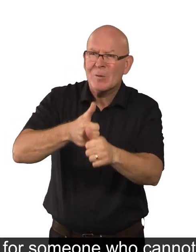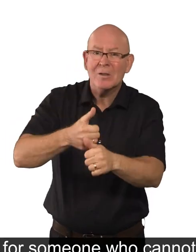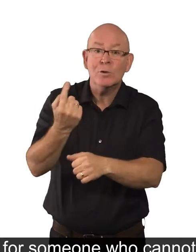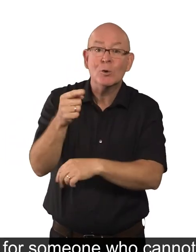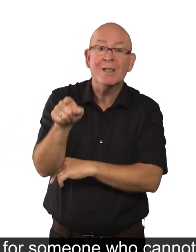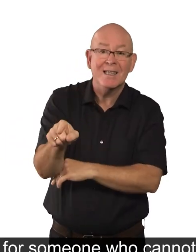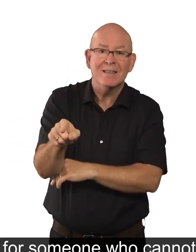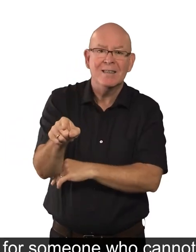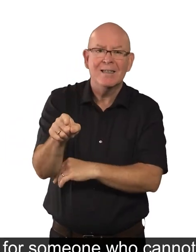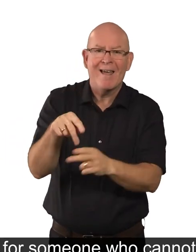decisions.